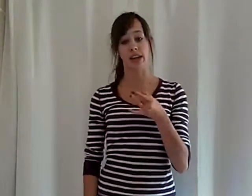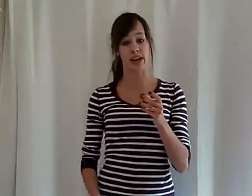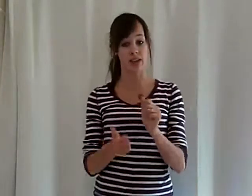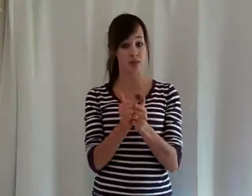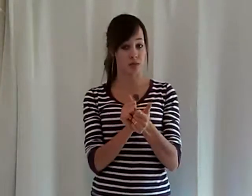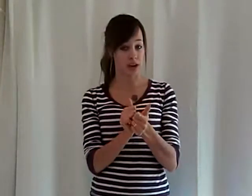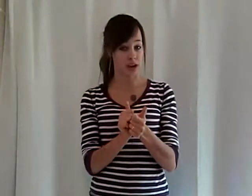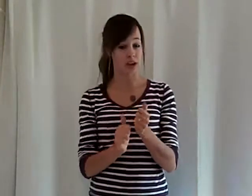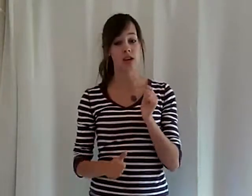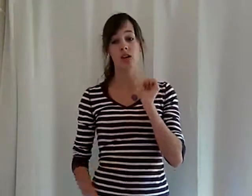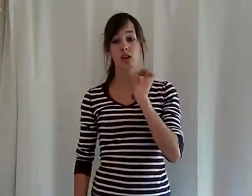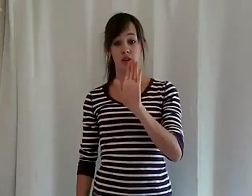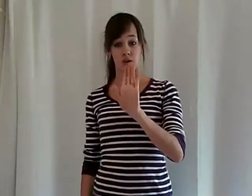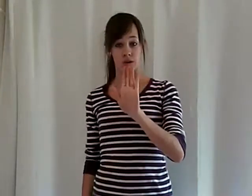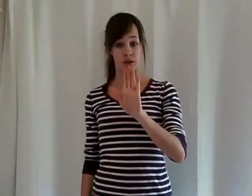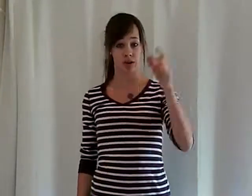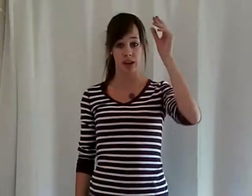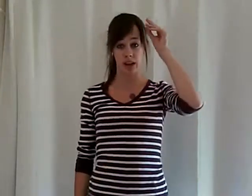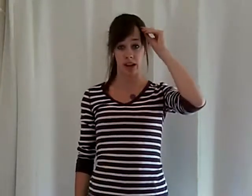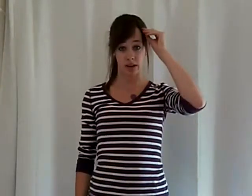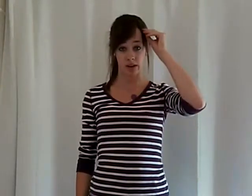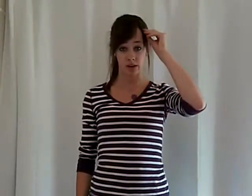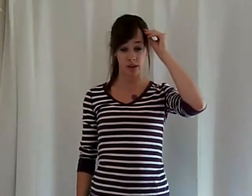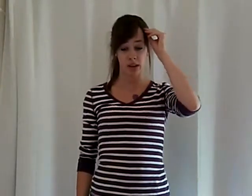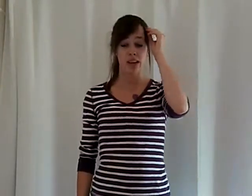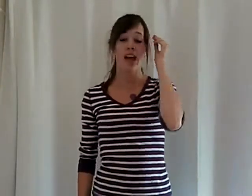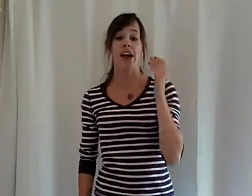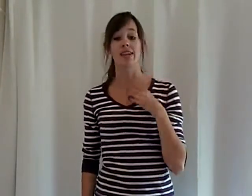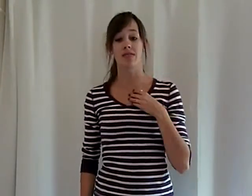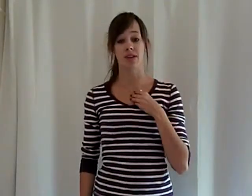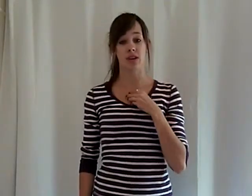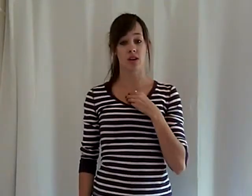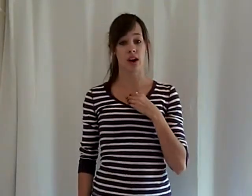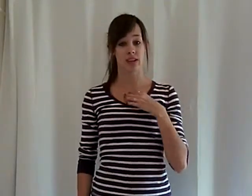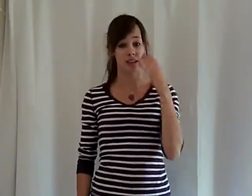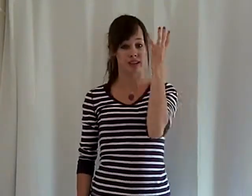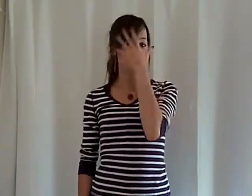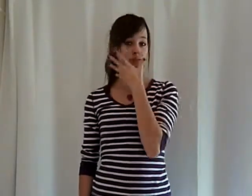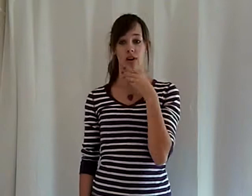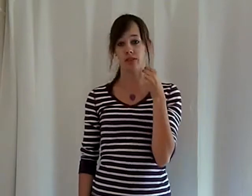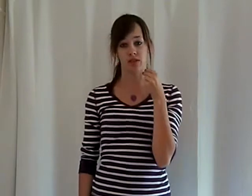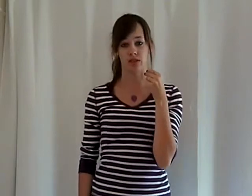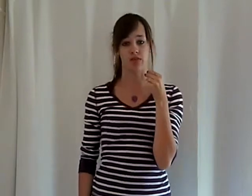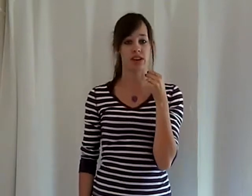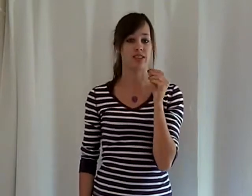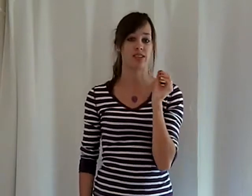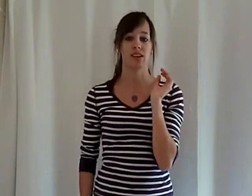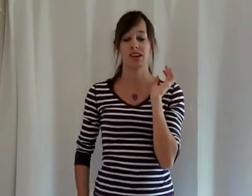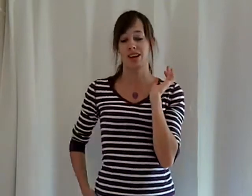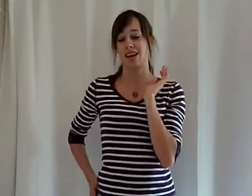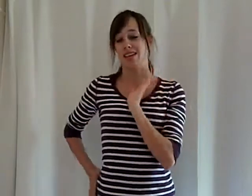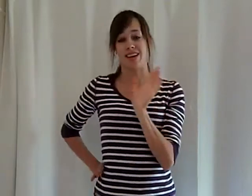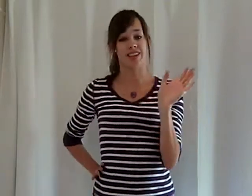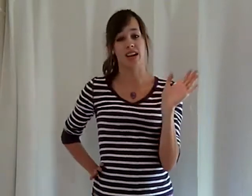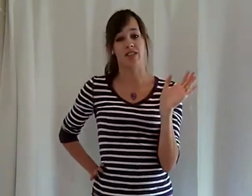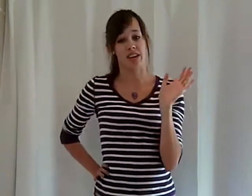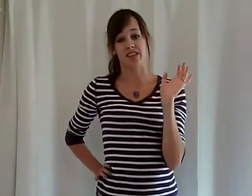like the way your hair, and in the video, I did falls in your face. And that's not right.